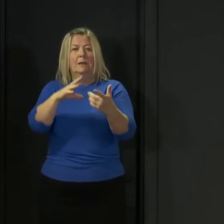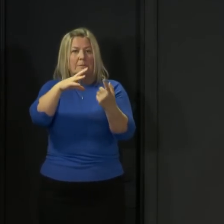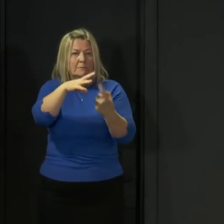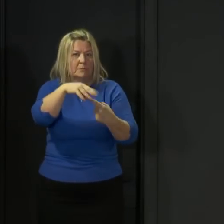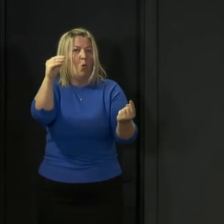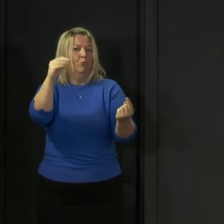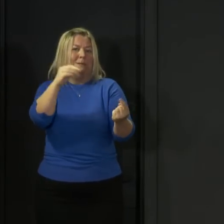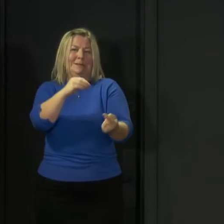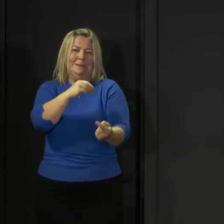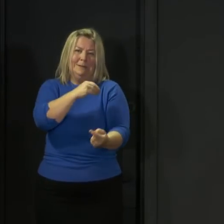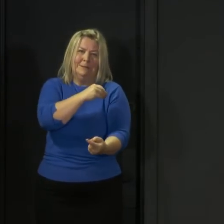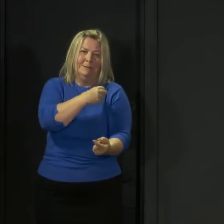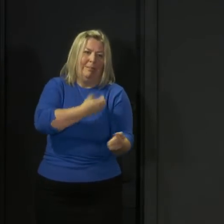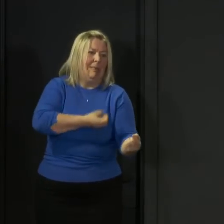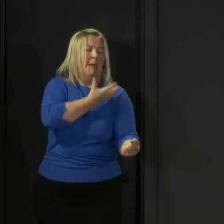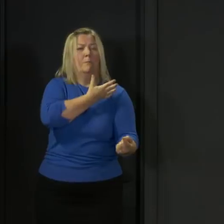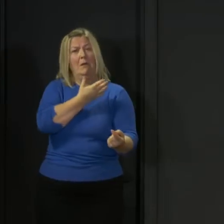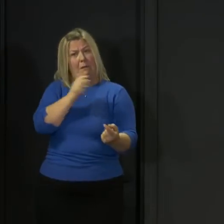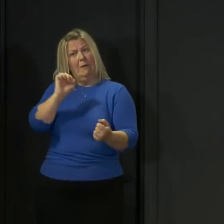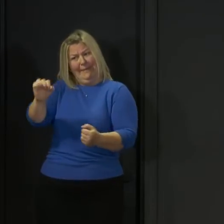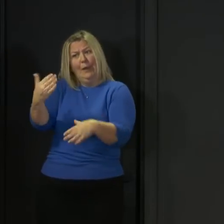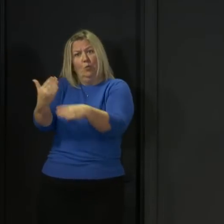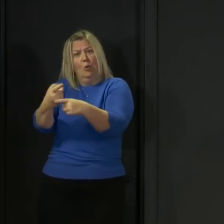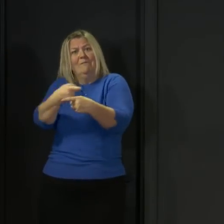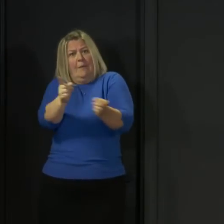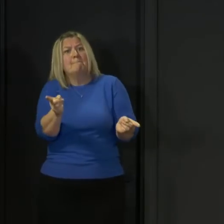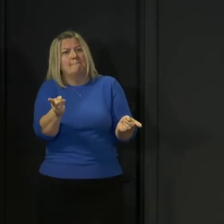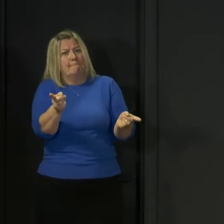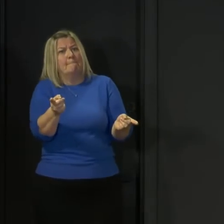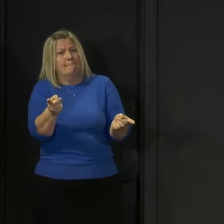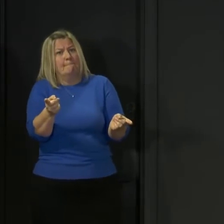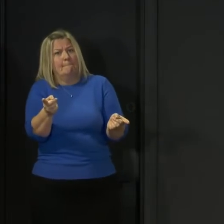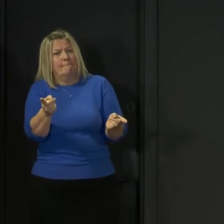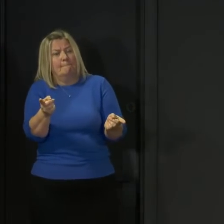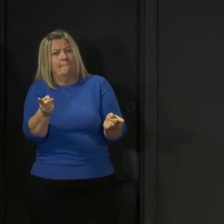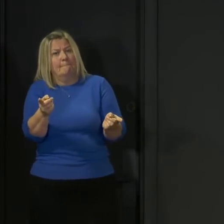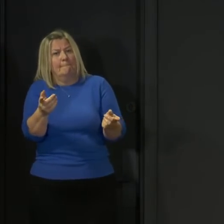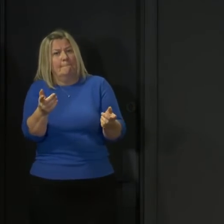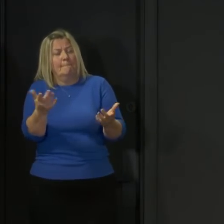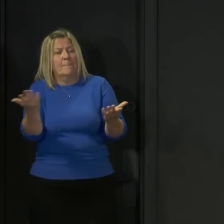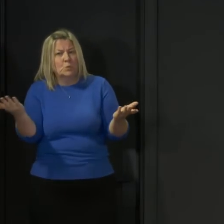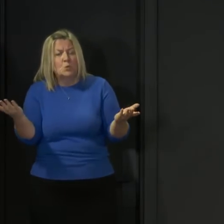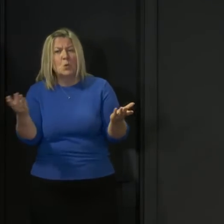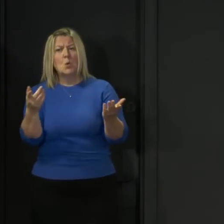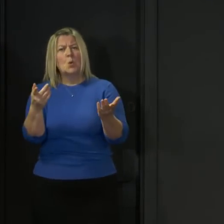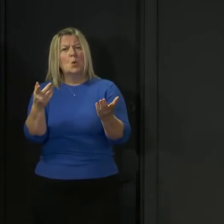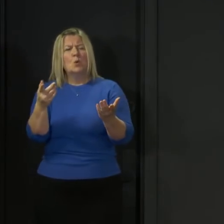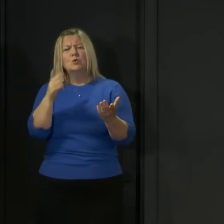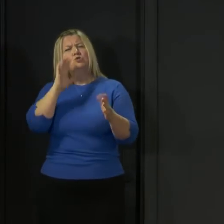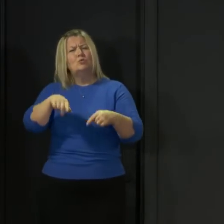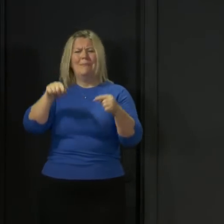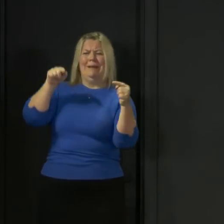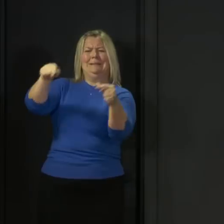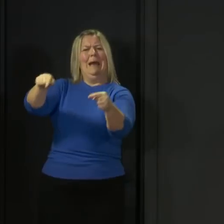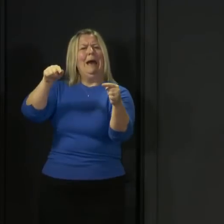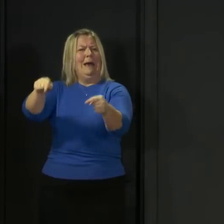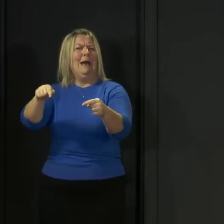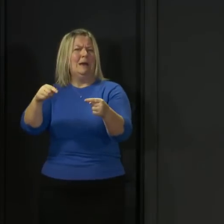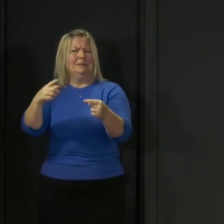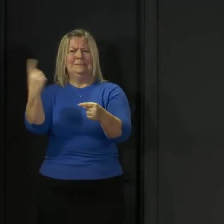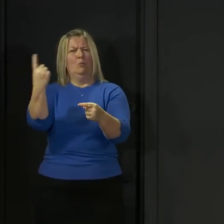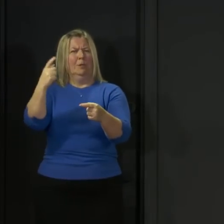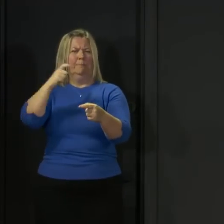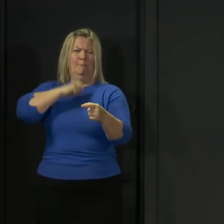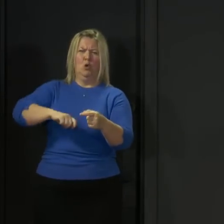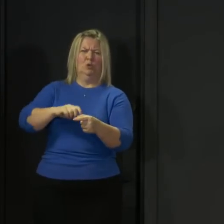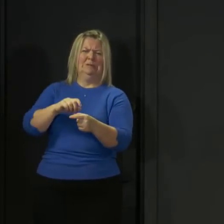something really invidious about anybody any politician in particular attacking personally or otherwise